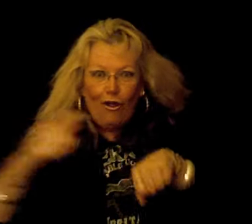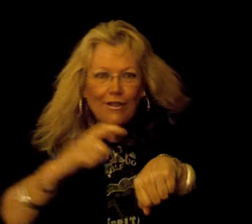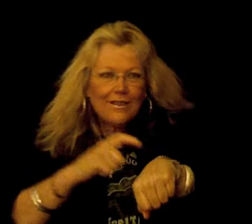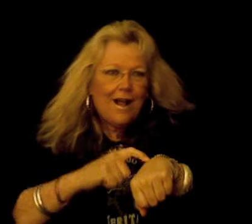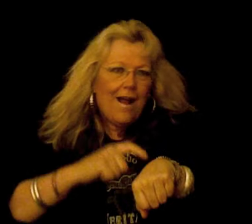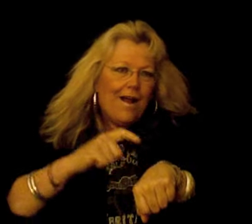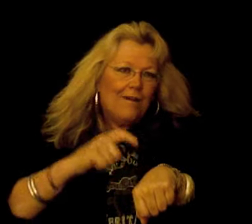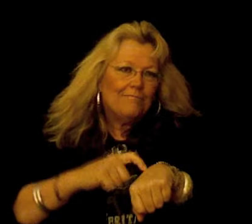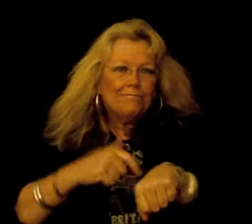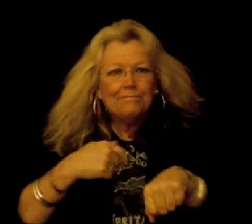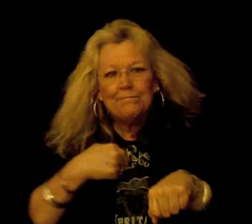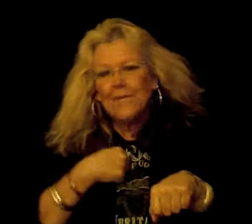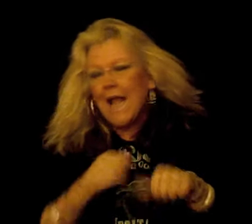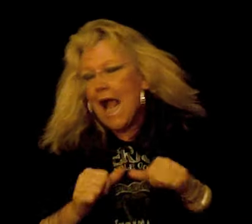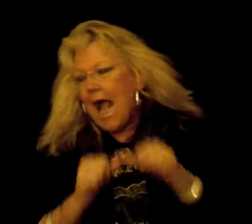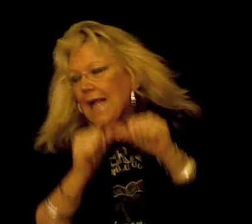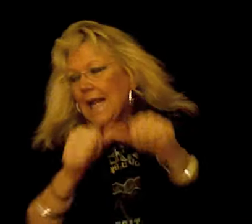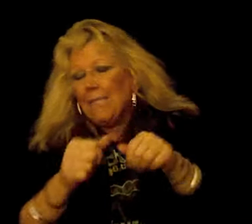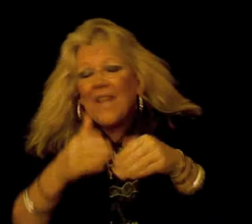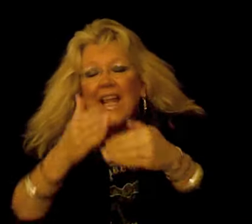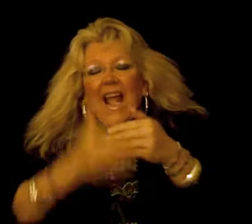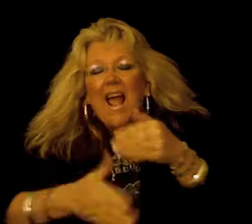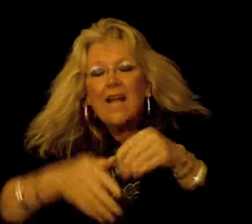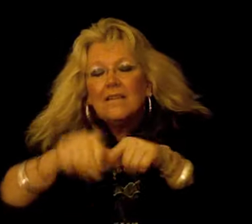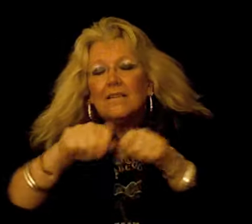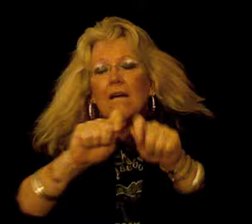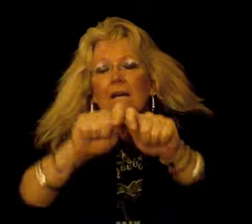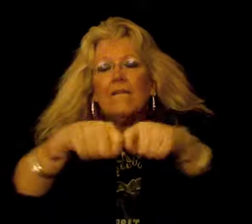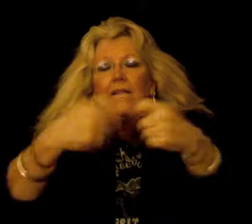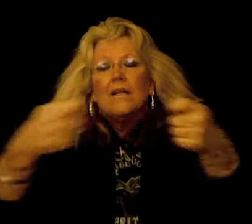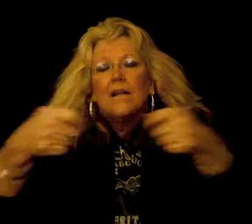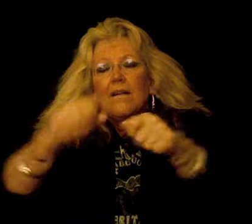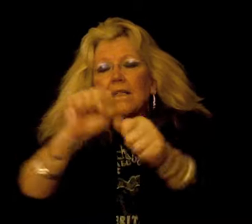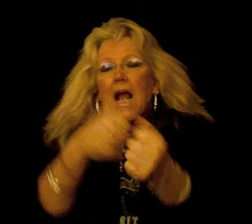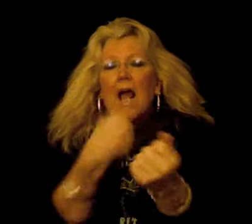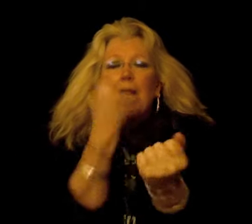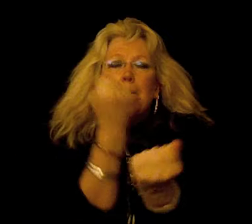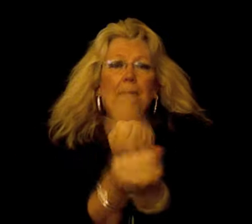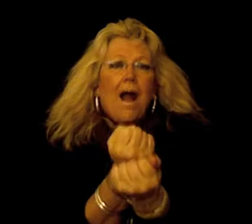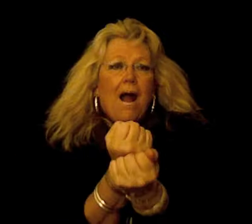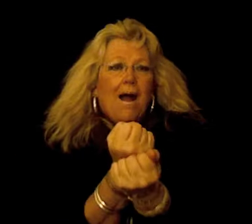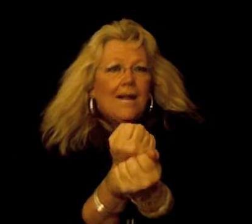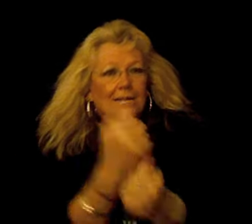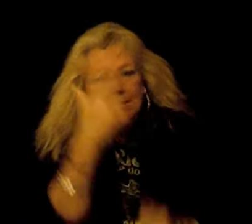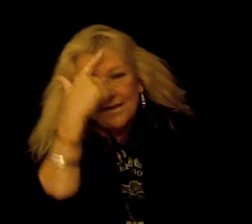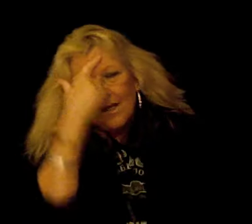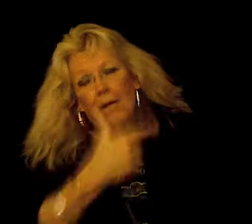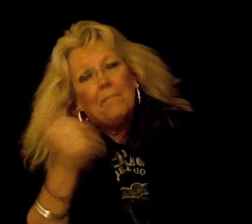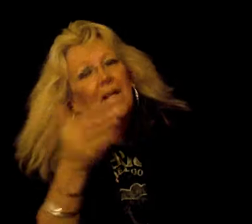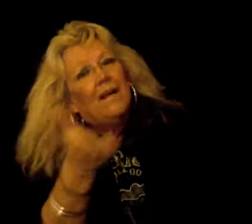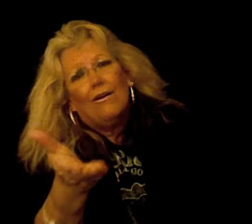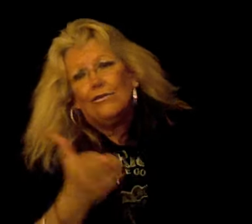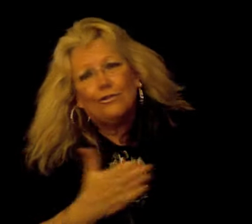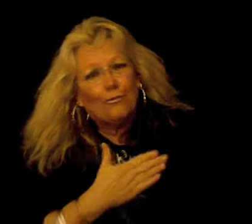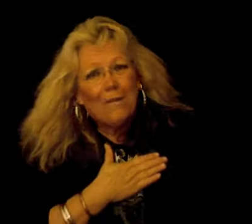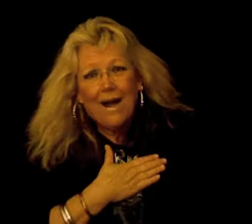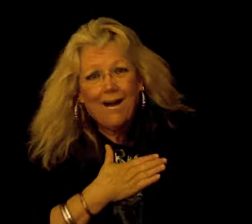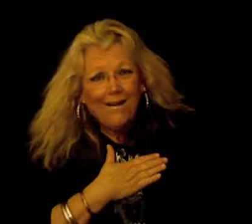the time I keep the ends out for the tithing fine Because you're mine,